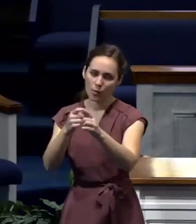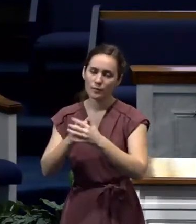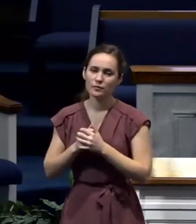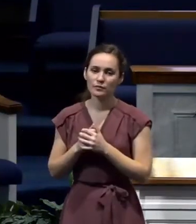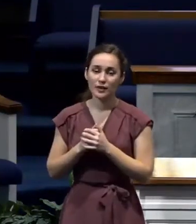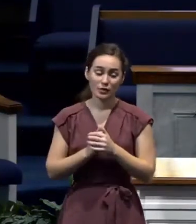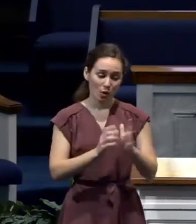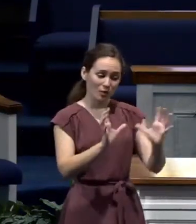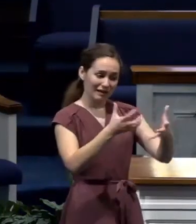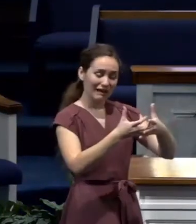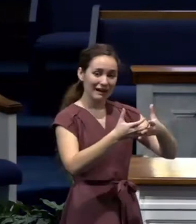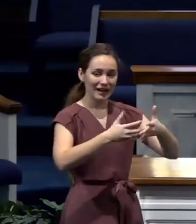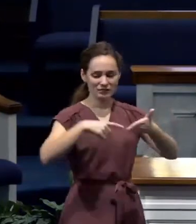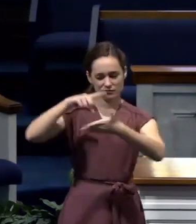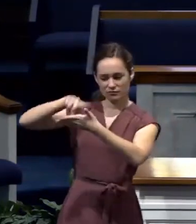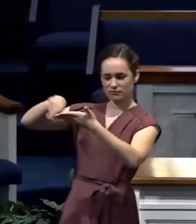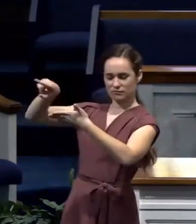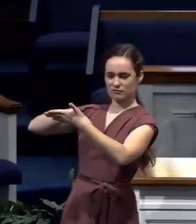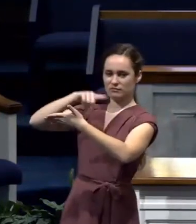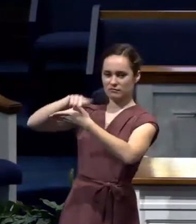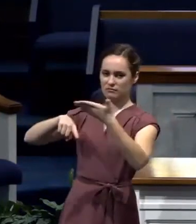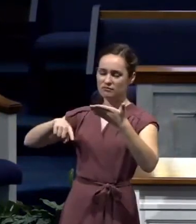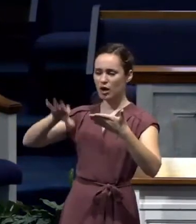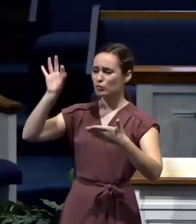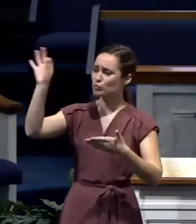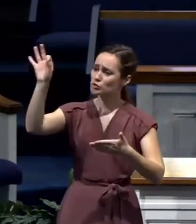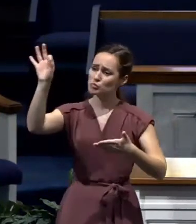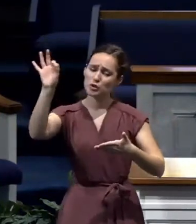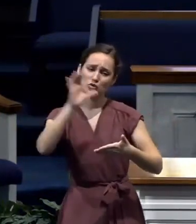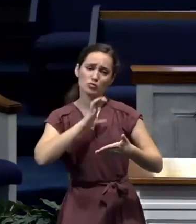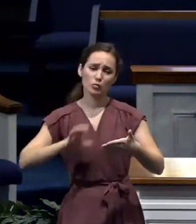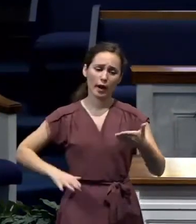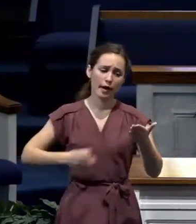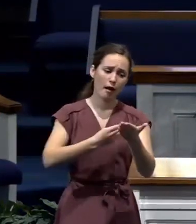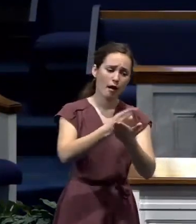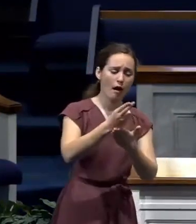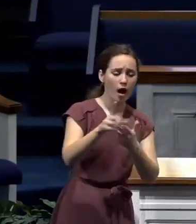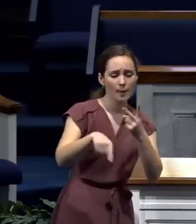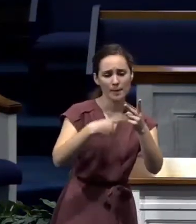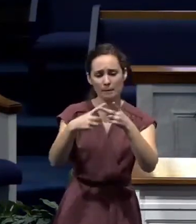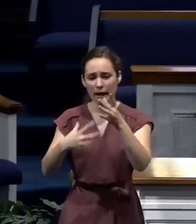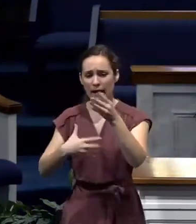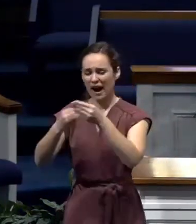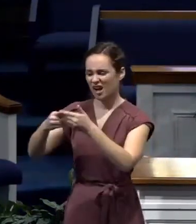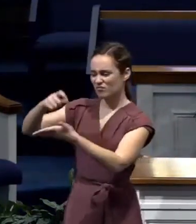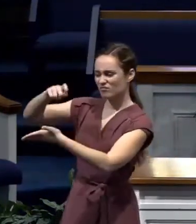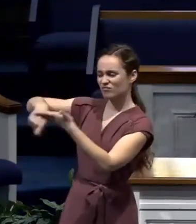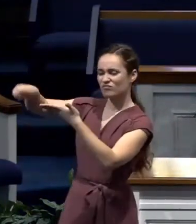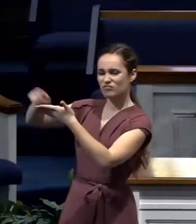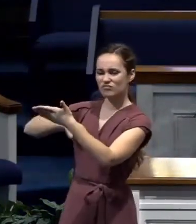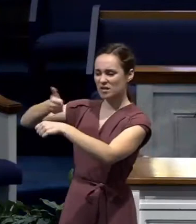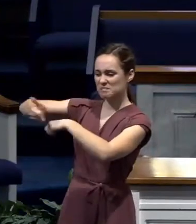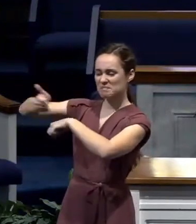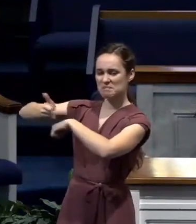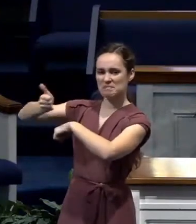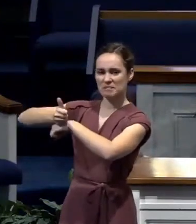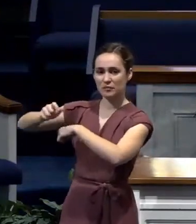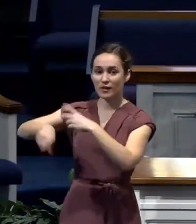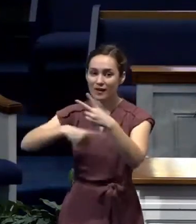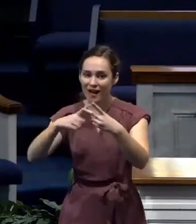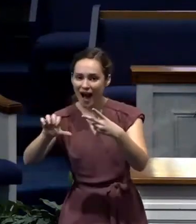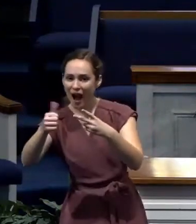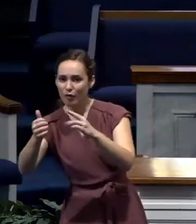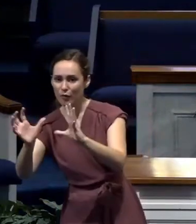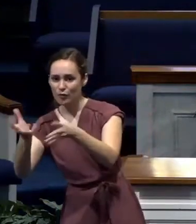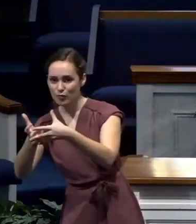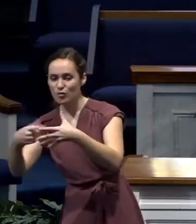critics that were preaching Christ on one hand and criticizing him on the other, there were others that were preaching Christ out of the right motive. They were doing